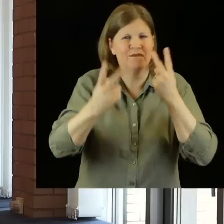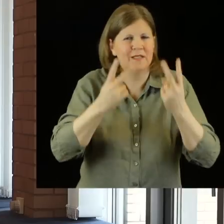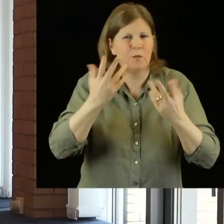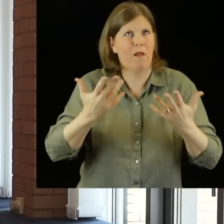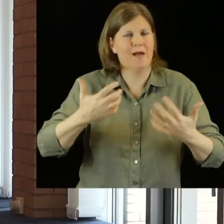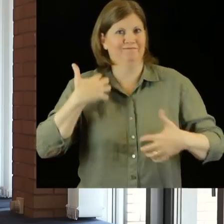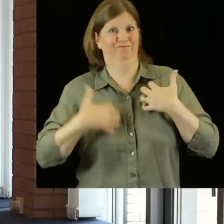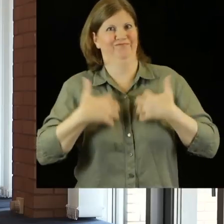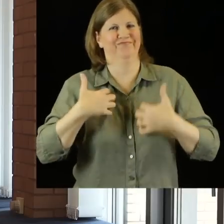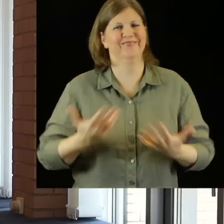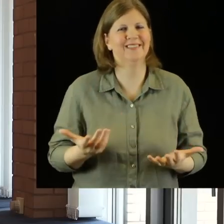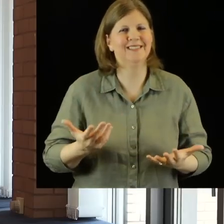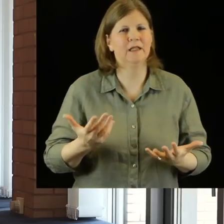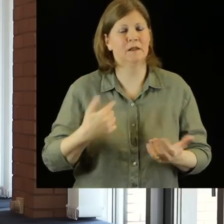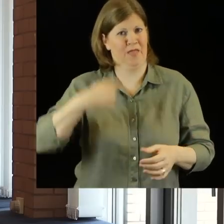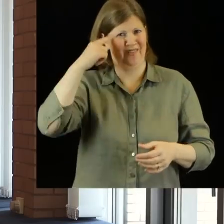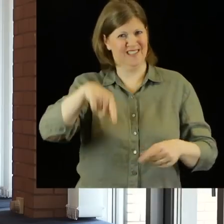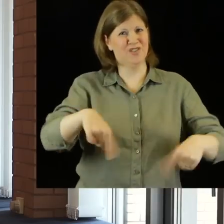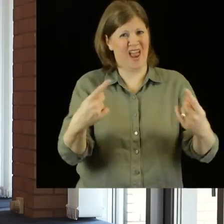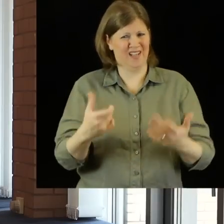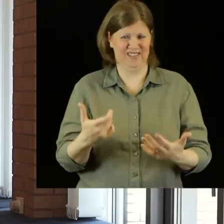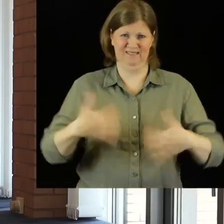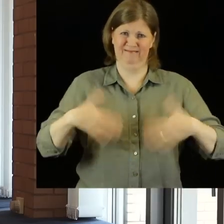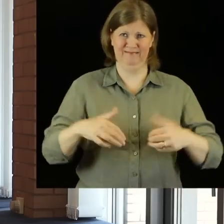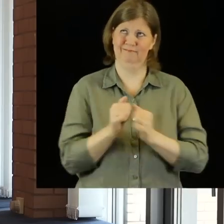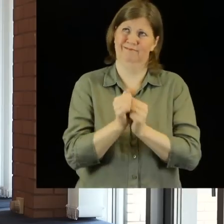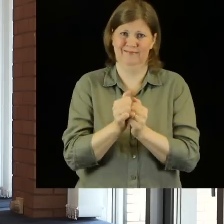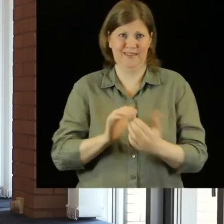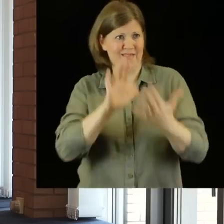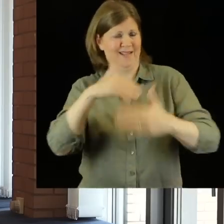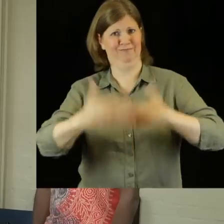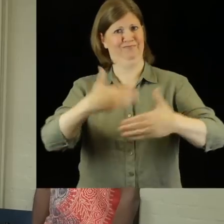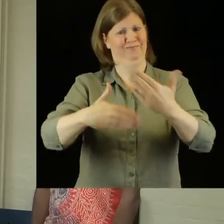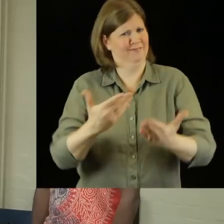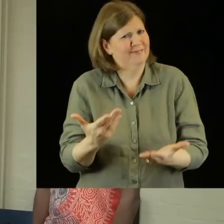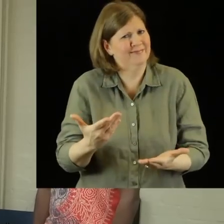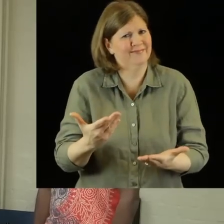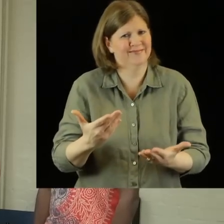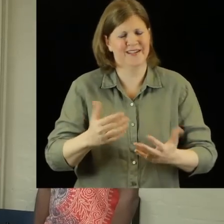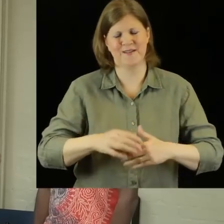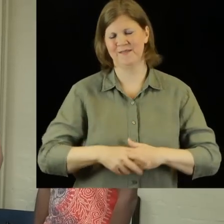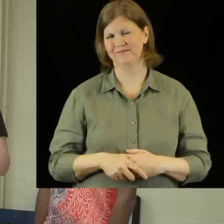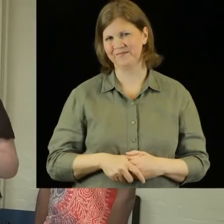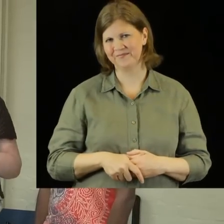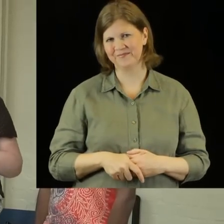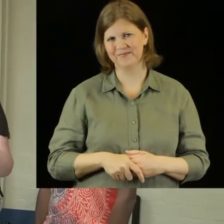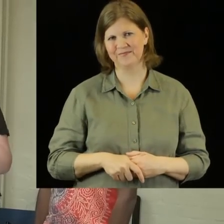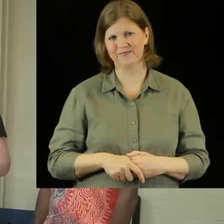that is new and unique and visually exciting, I think these challenges are well worth facing.